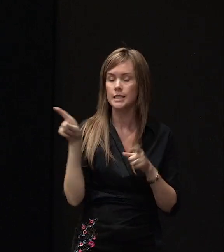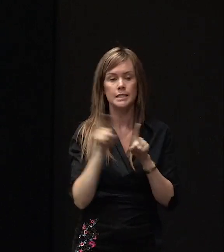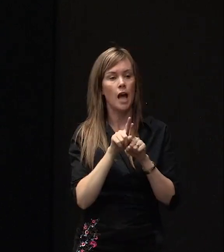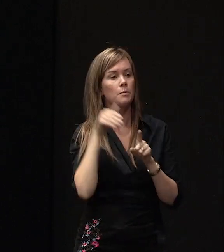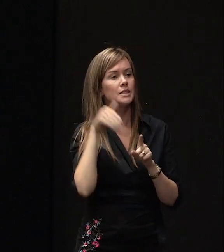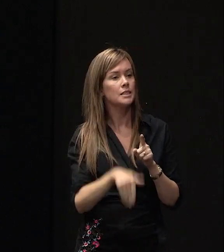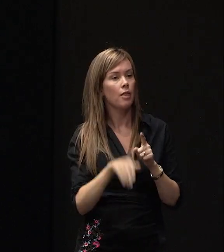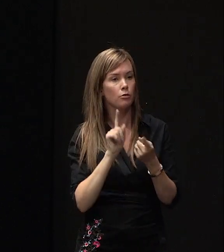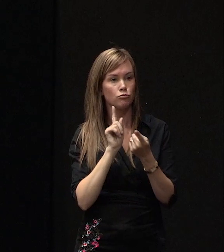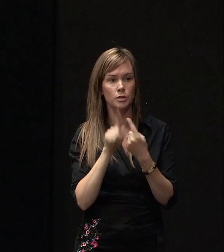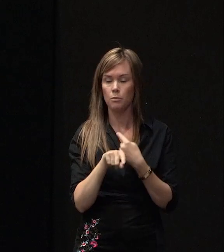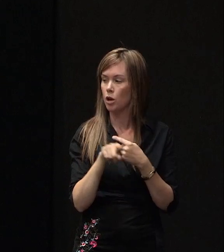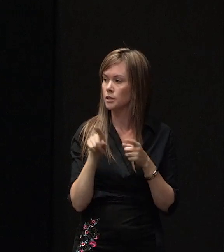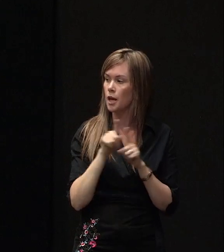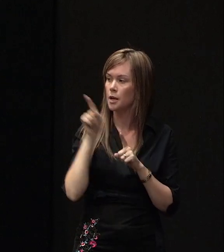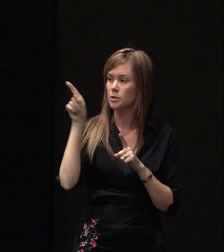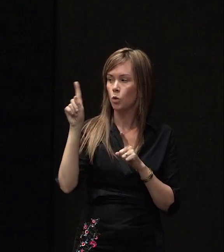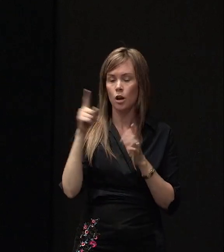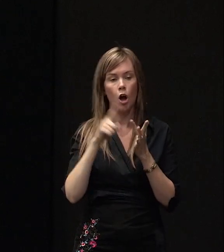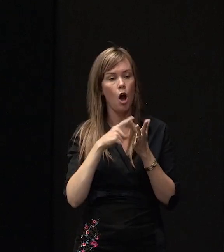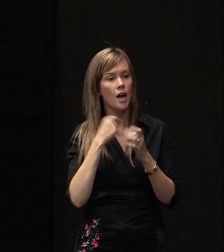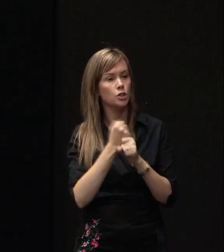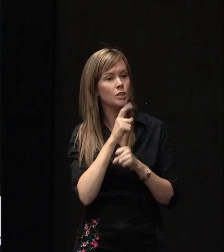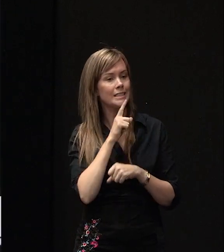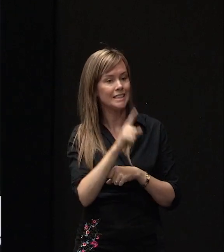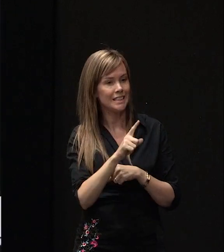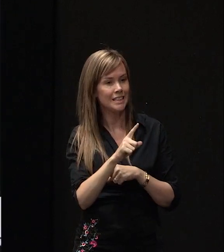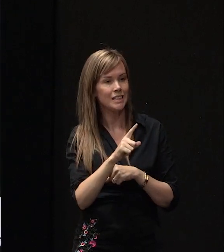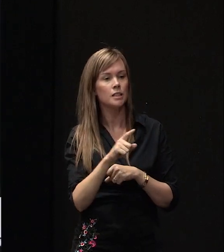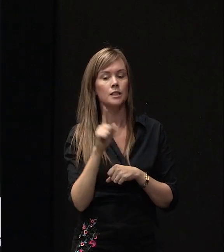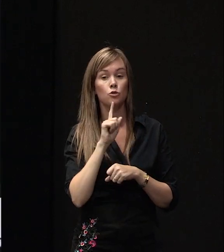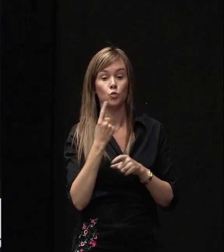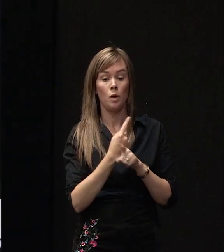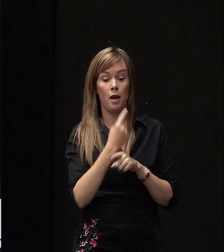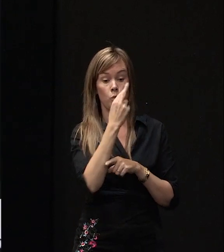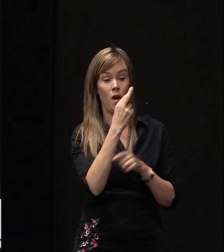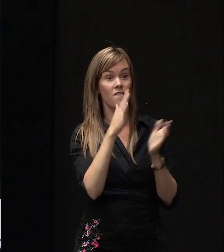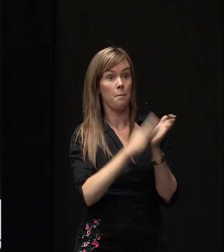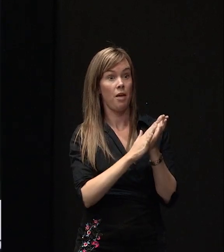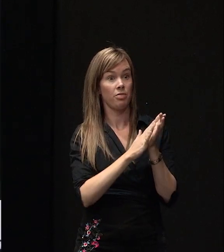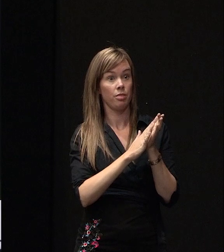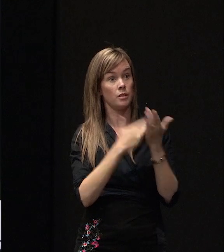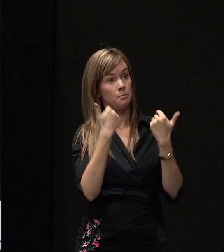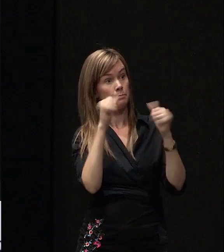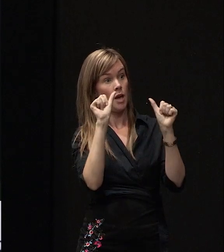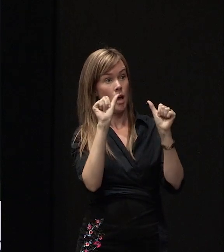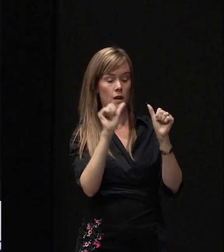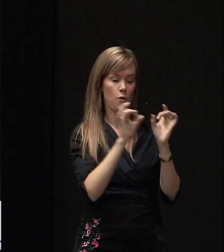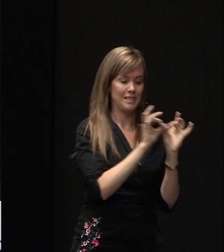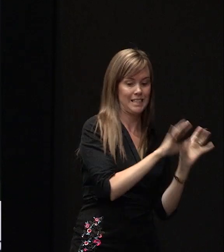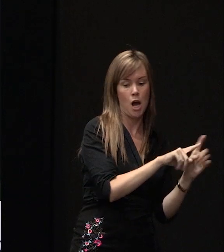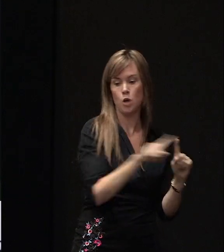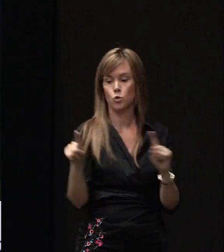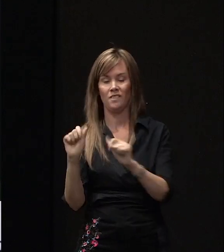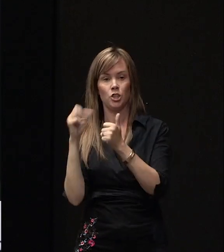same as what Dean has indicated through IAG and we were talking about how it's 12 months to get a new house built from start to